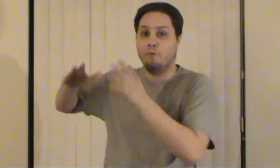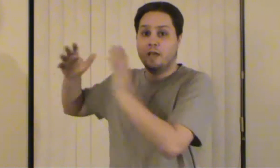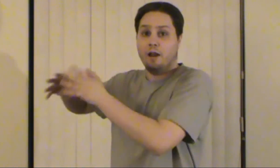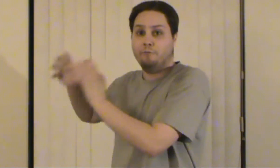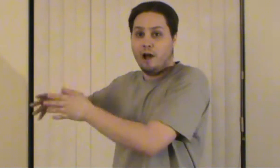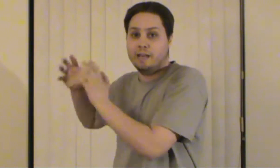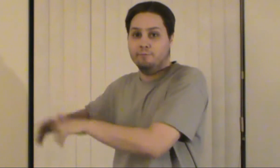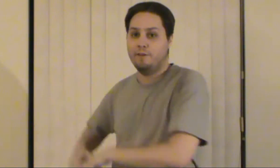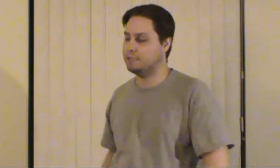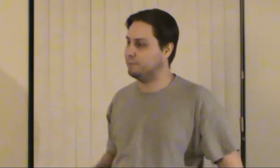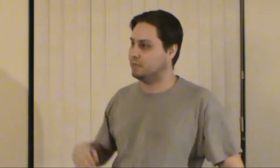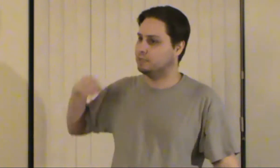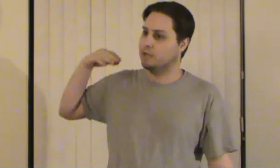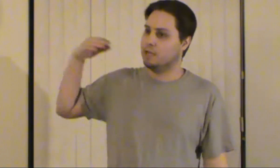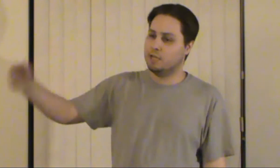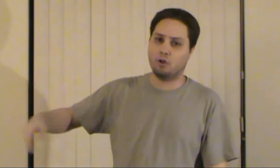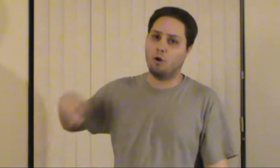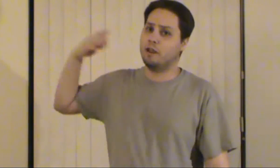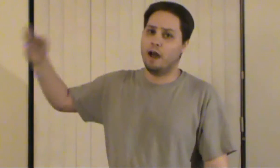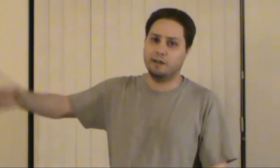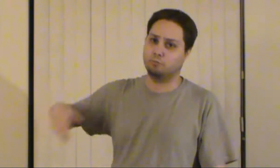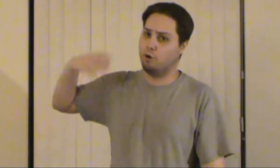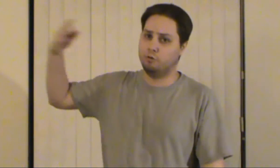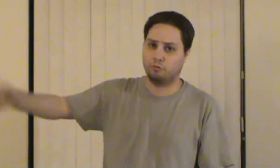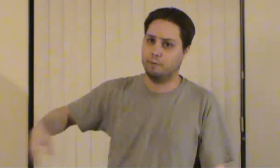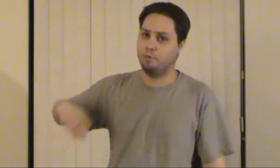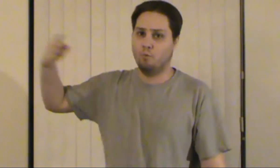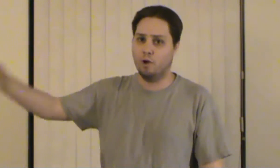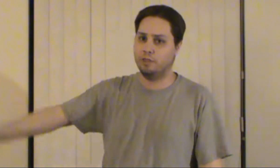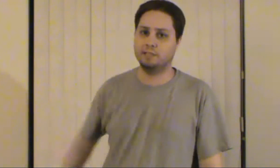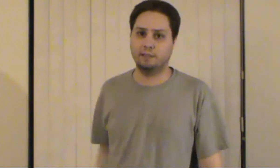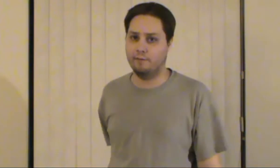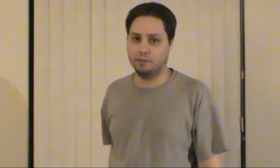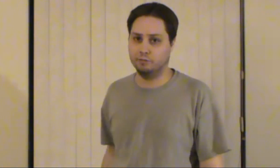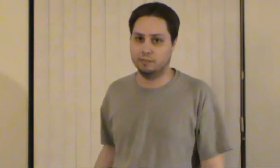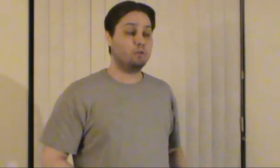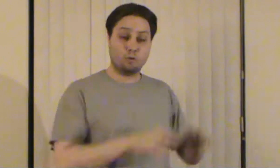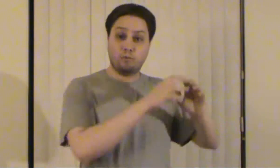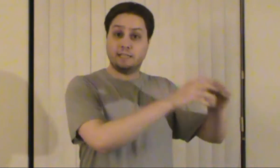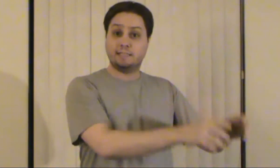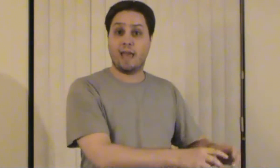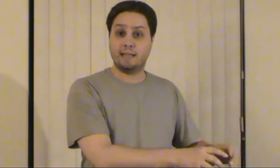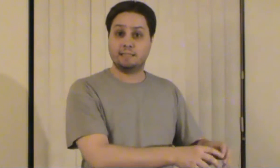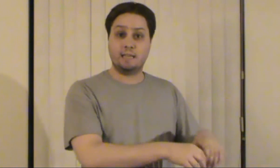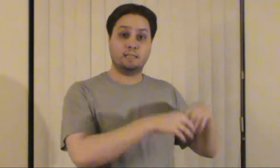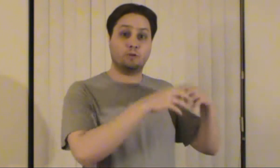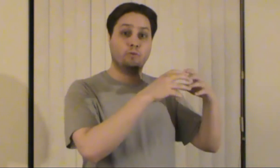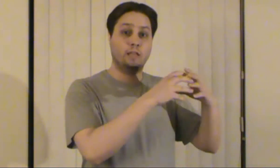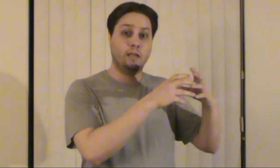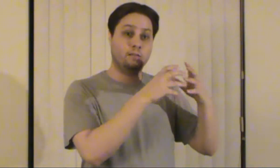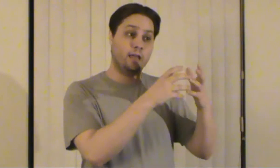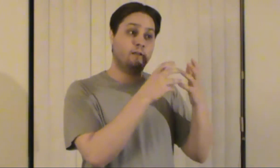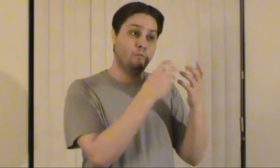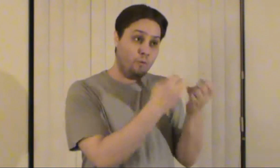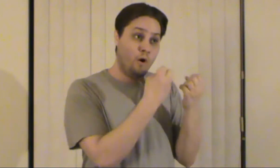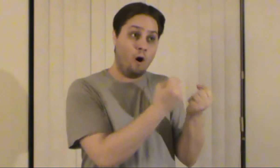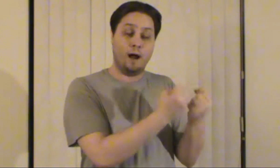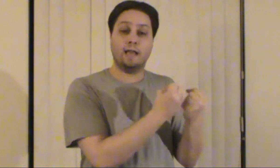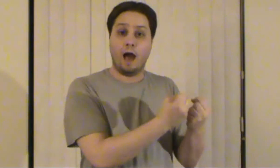hey, we gotta find him fast because he's already on his road trip with his love interest. So it's a really sad scene. It's a really, like, oh my